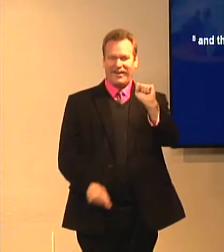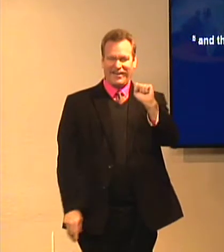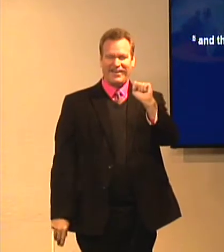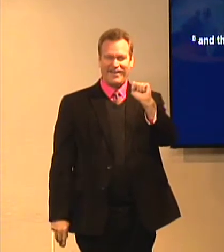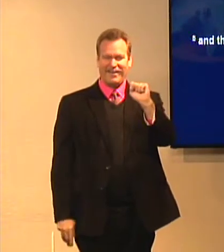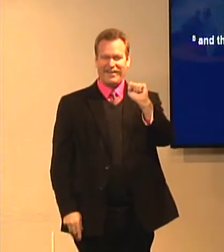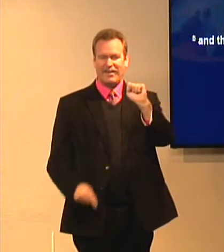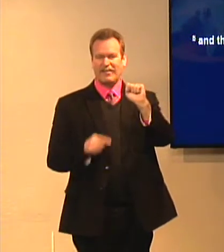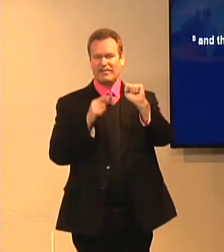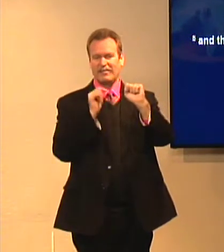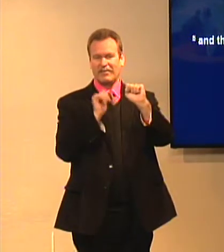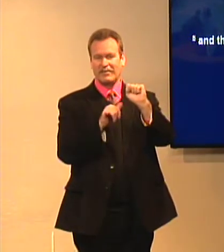Of course,